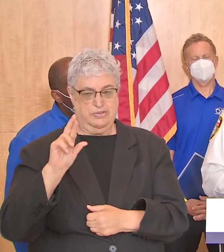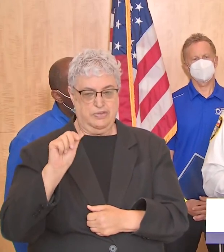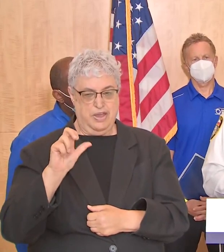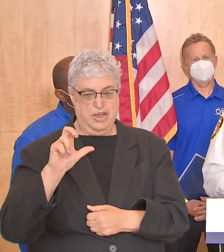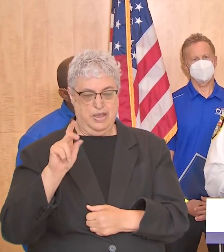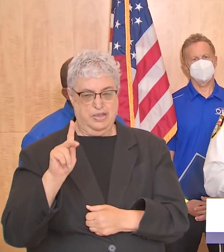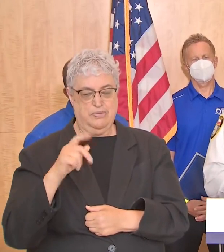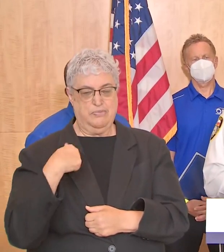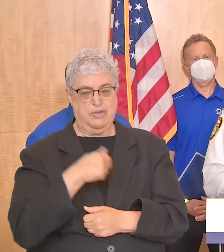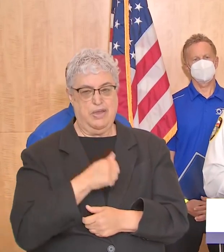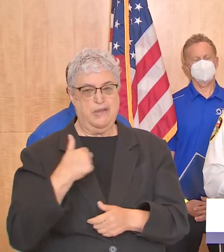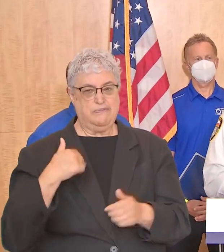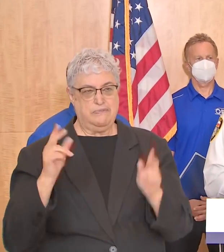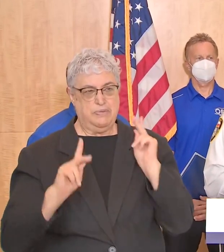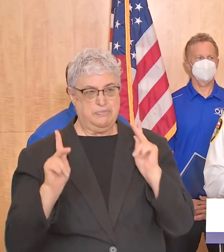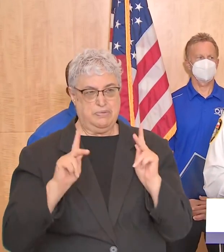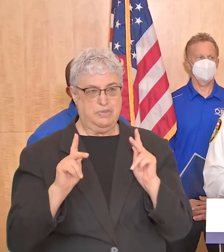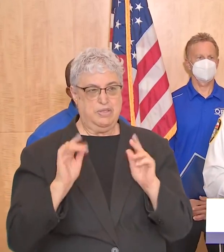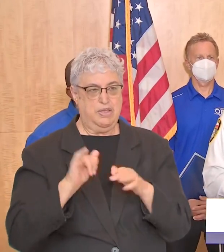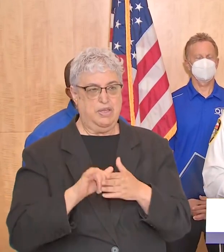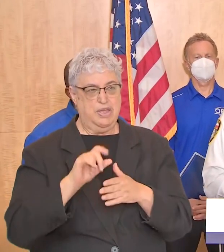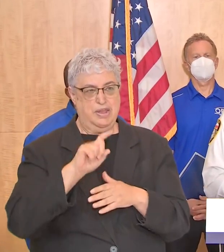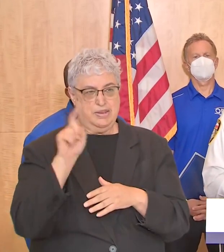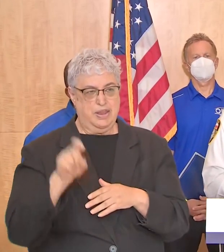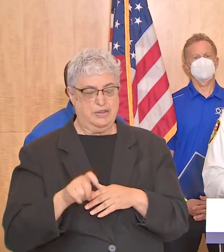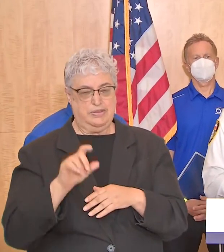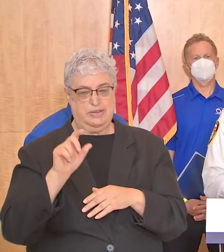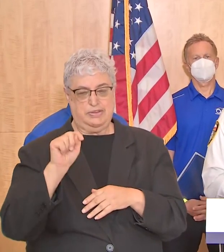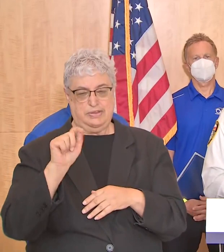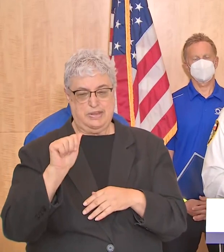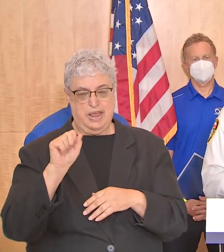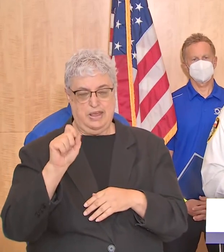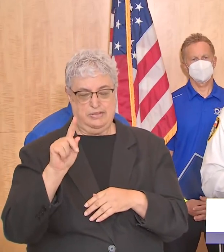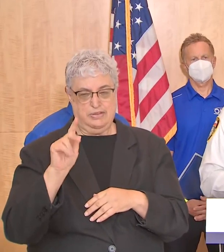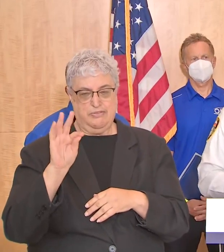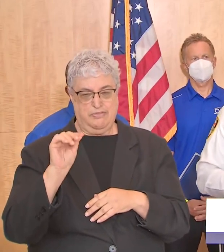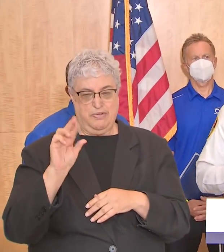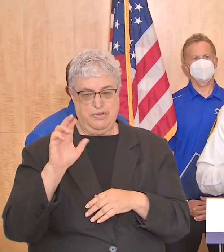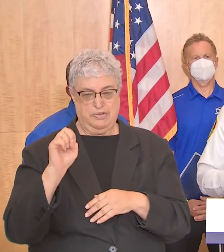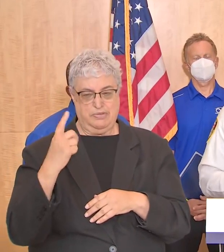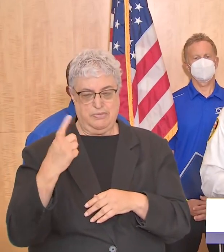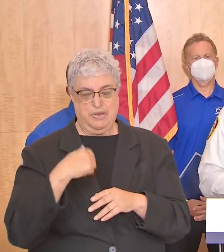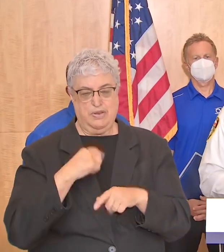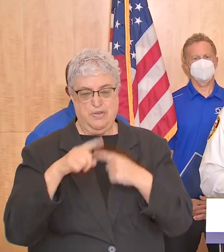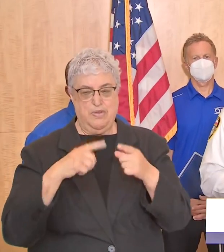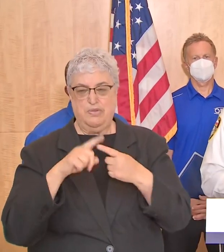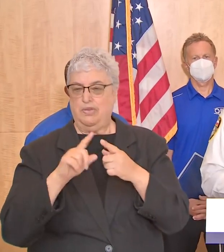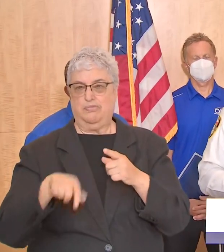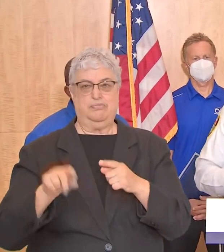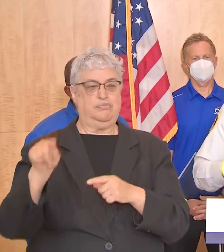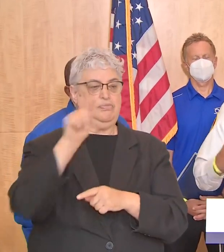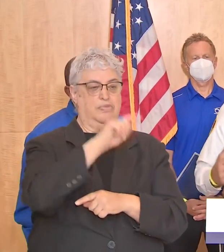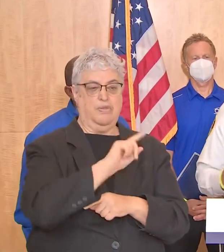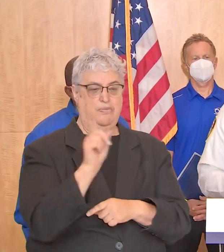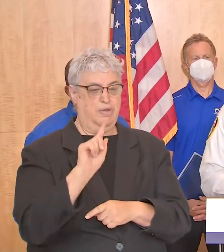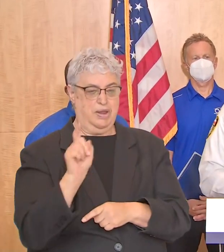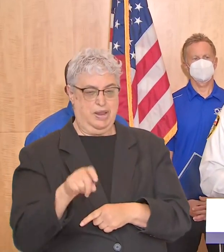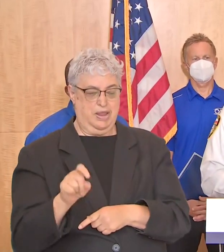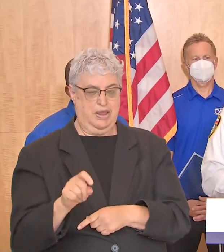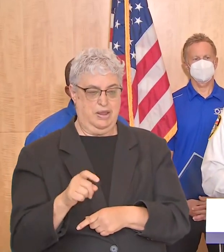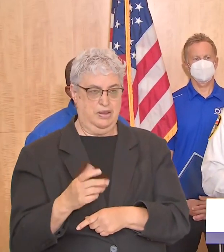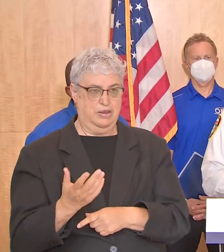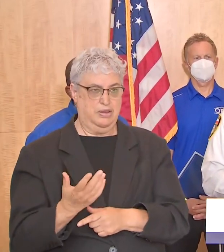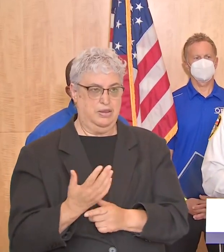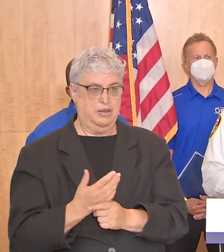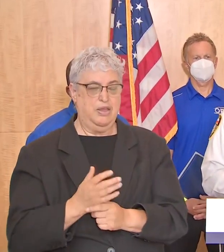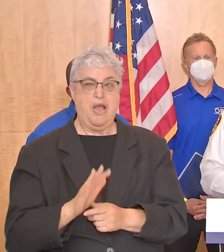we also have personnel that are on texas task force one that are ready to deploy as well to other parts of of the state or the country